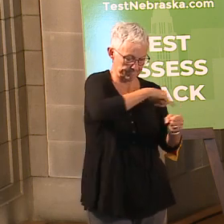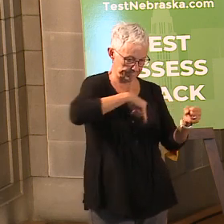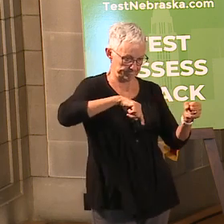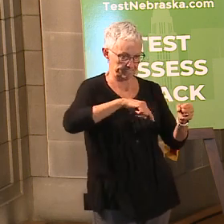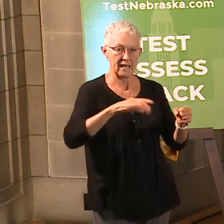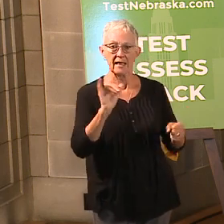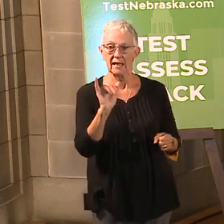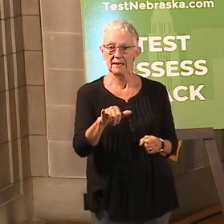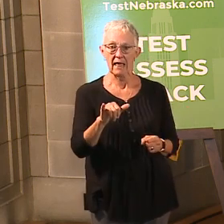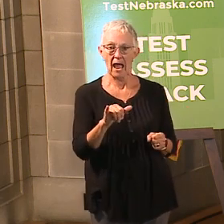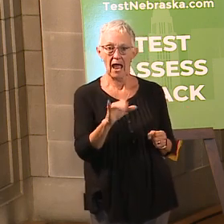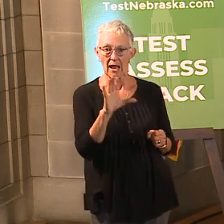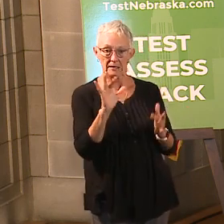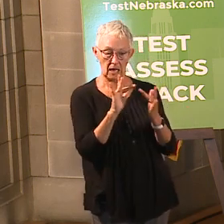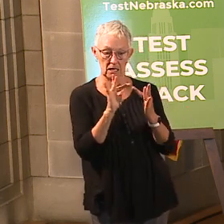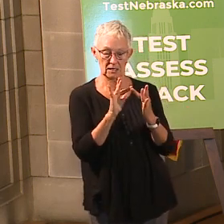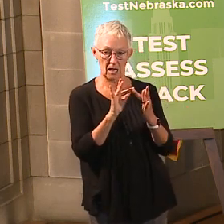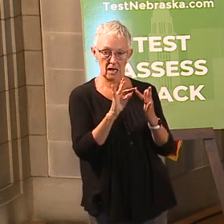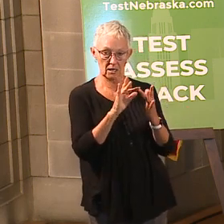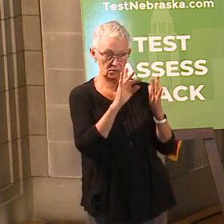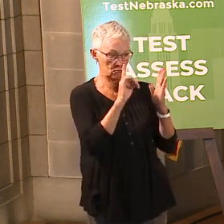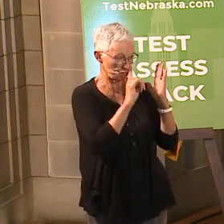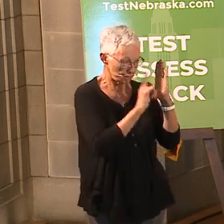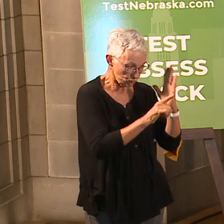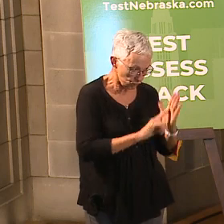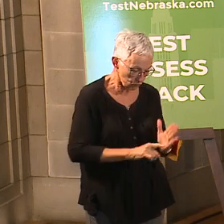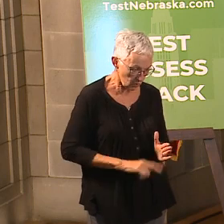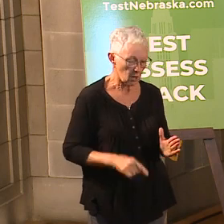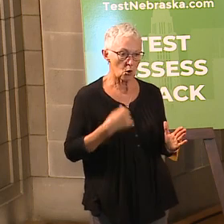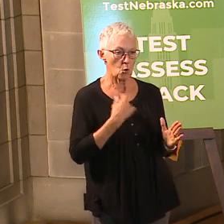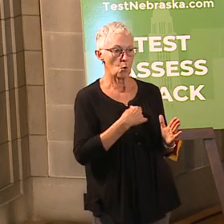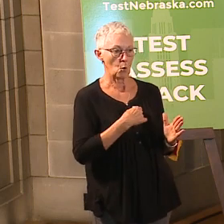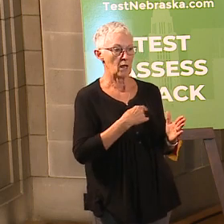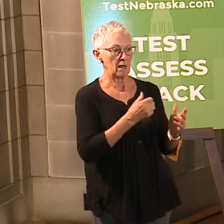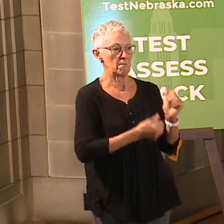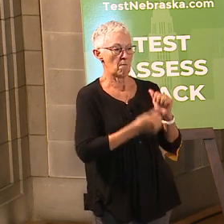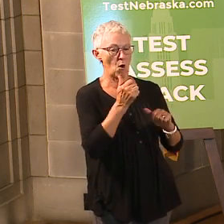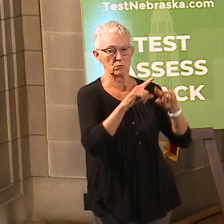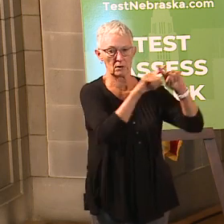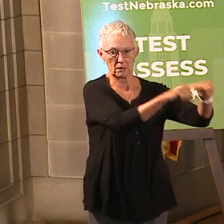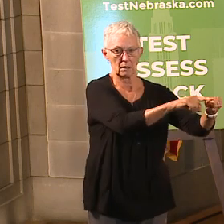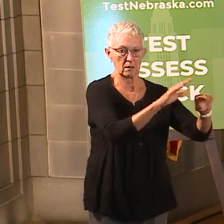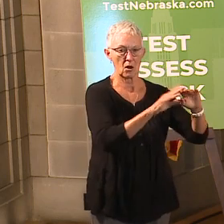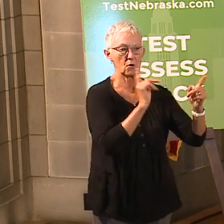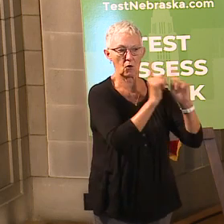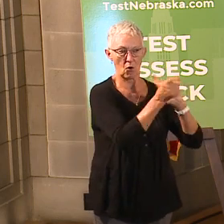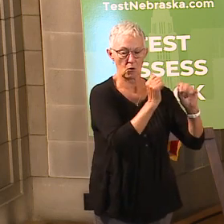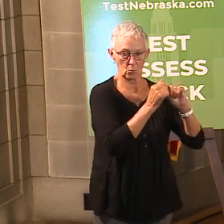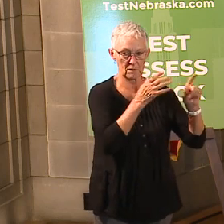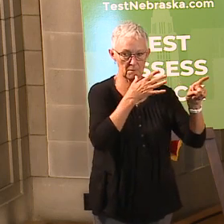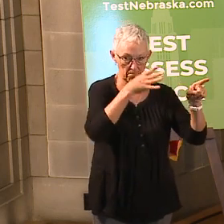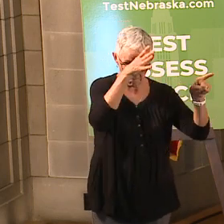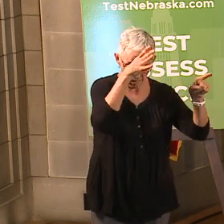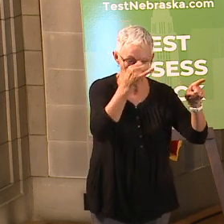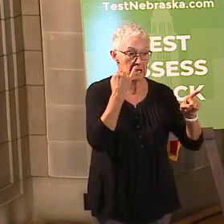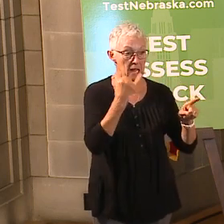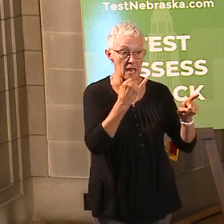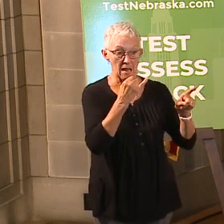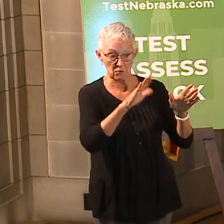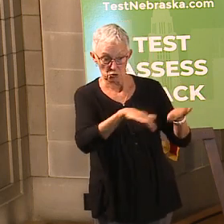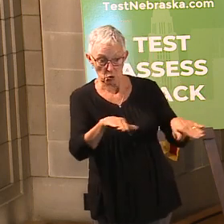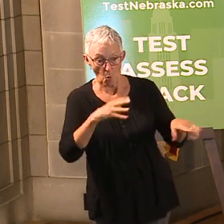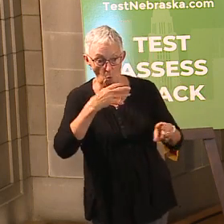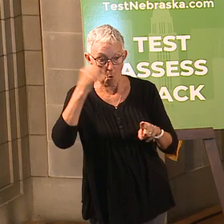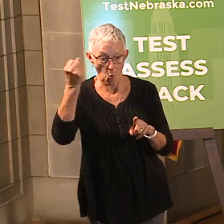and if the student is old enough to provide reliable information, the student is interviewed as well. The parent and or the student are